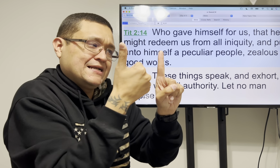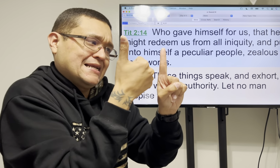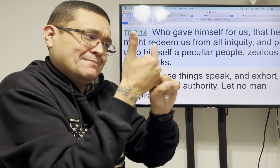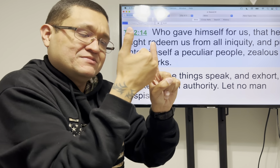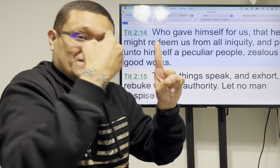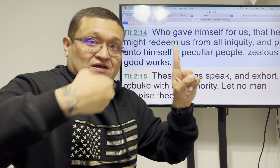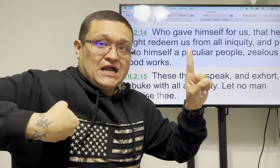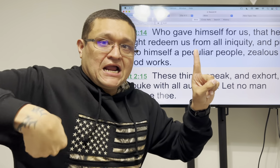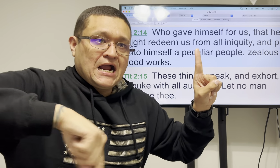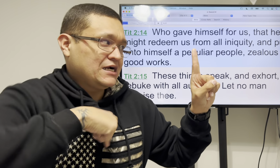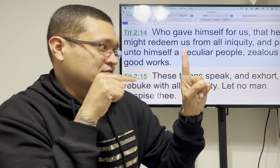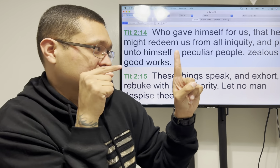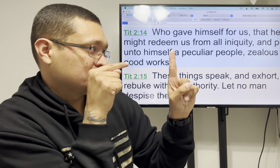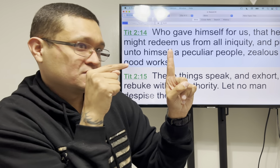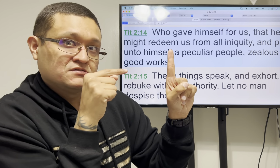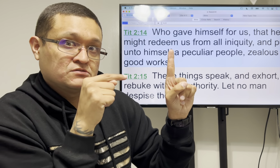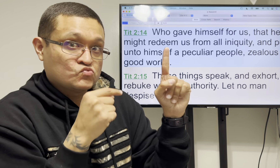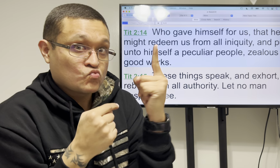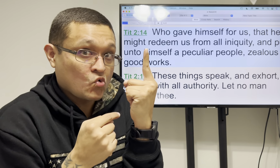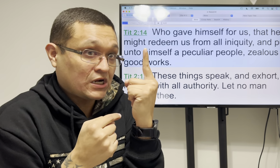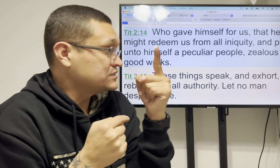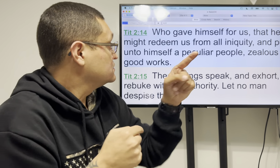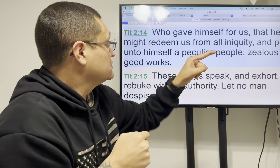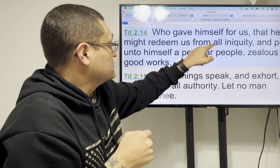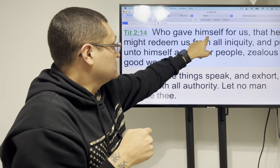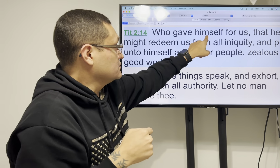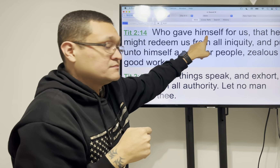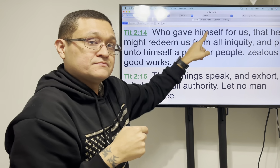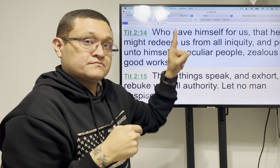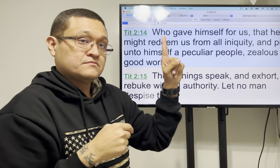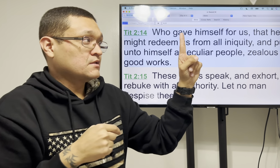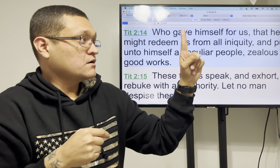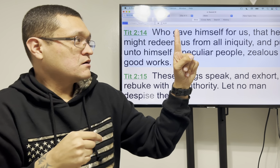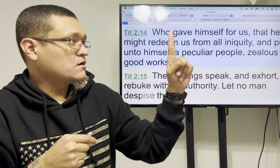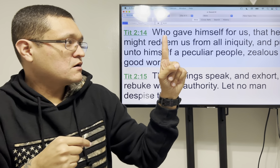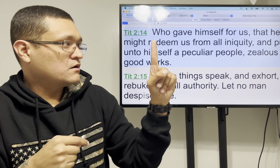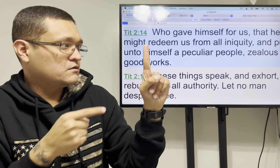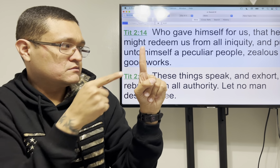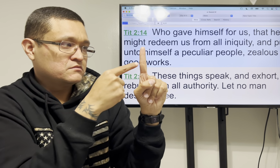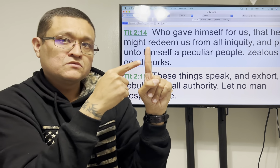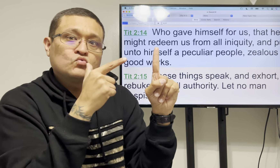so who gave himself for us again himself meaning one